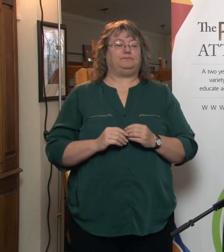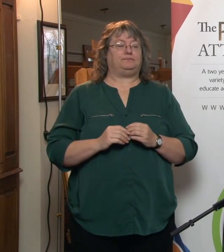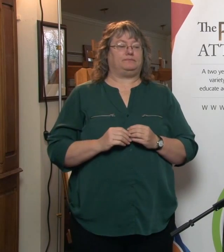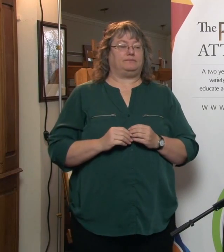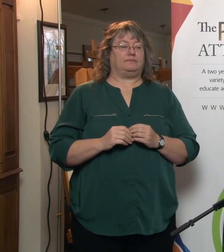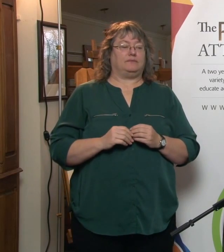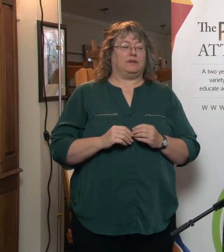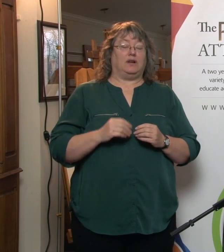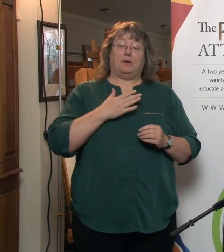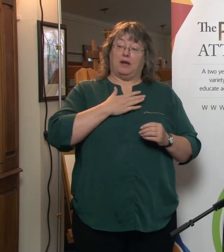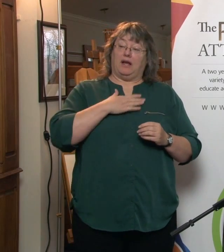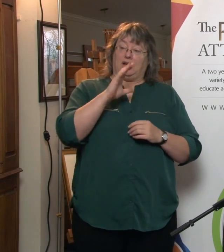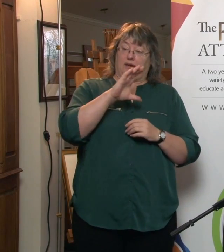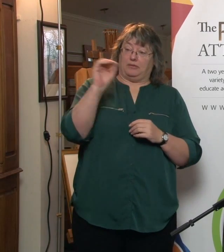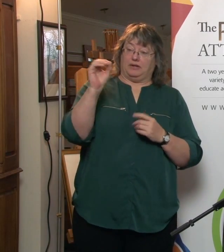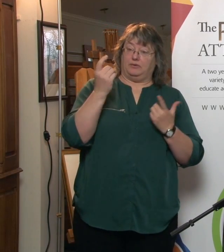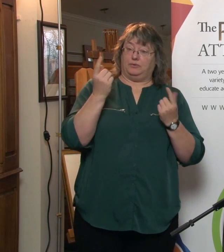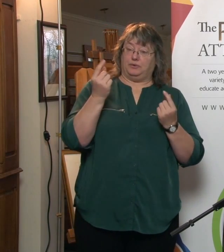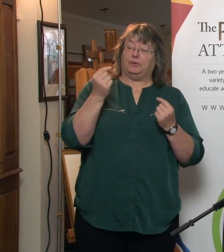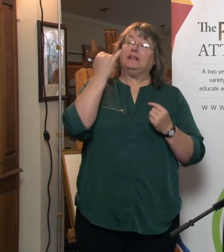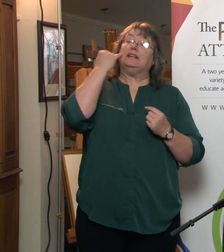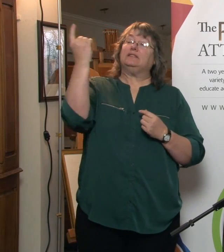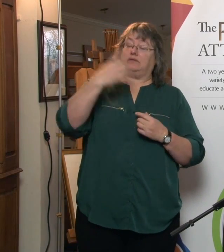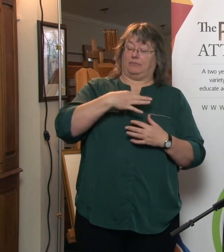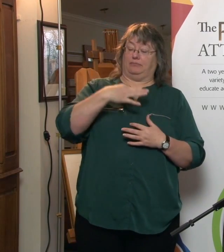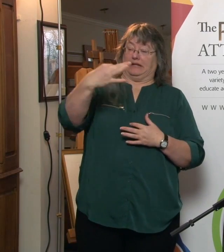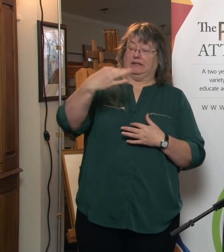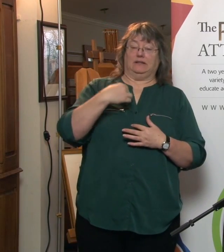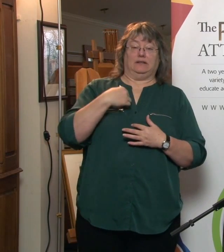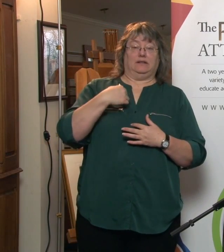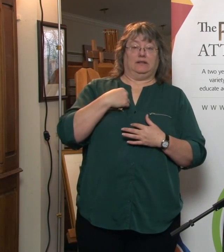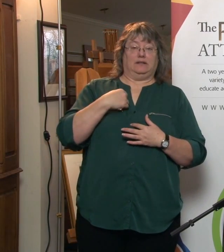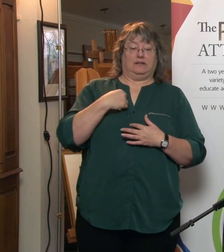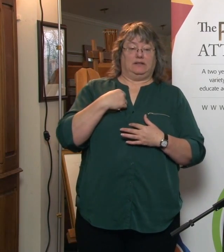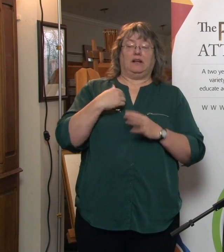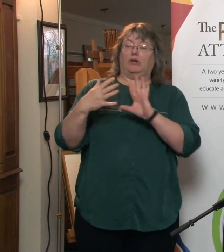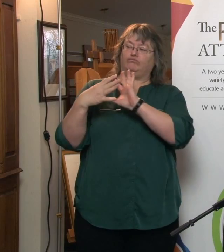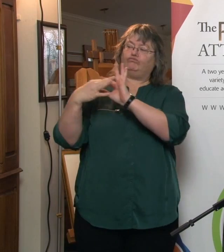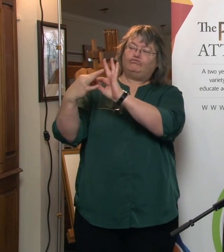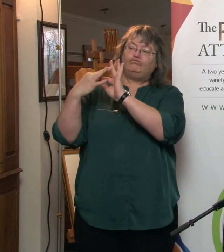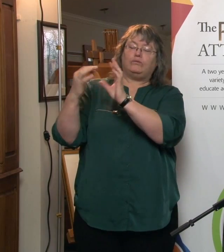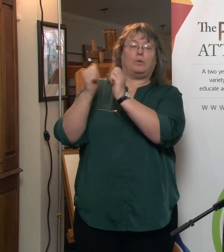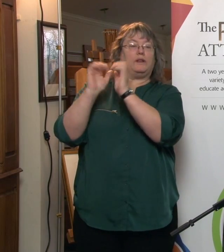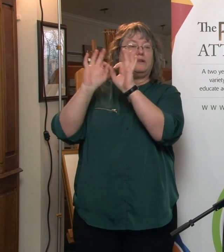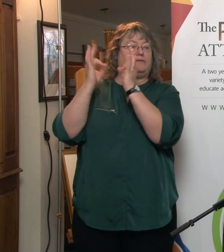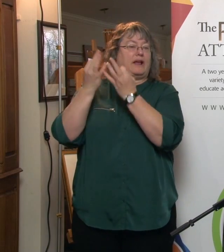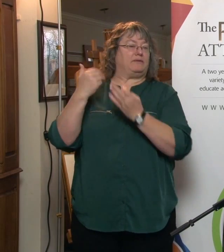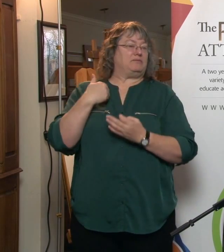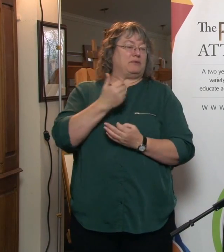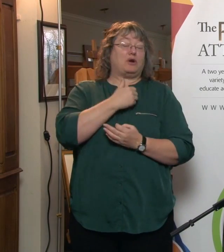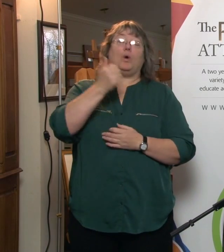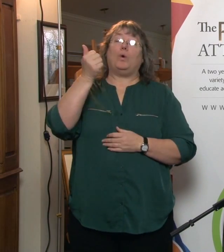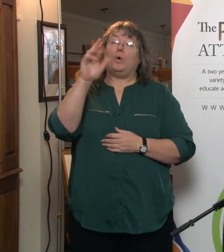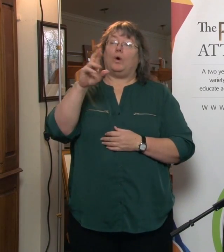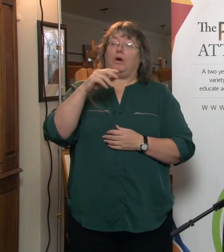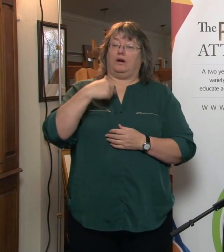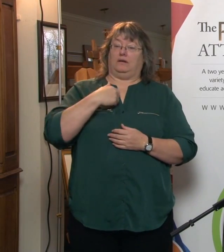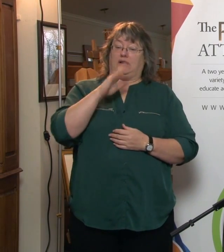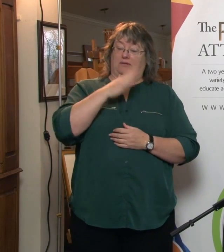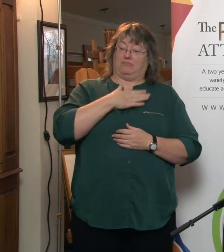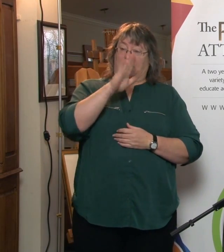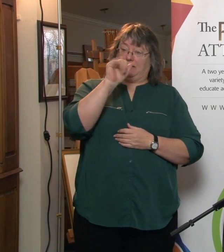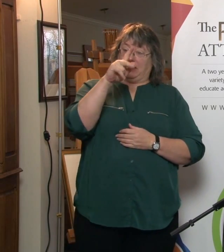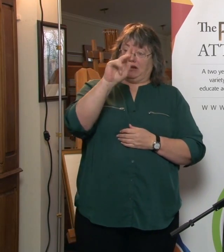do at the trust company. If someone appoints us, and sometimes we're joint with a family member, or it's just the trust company alone,